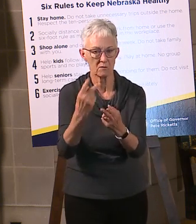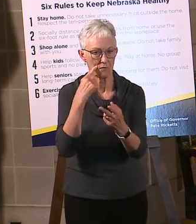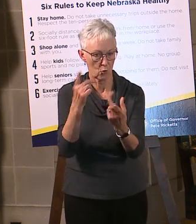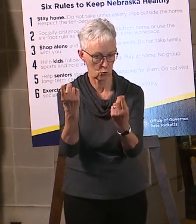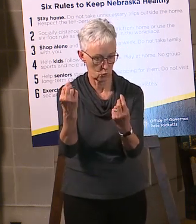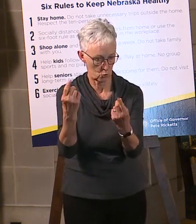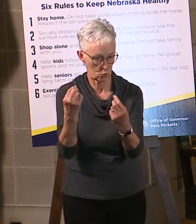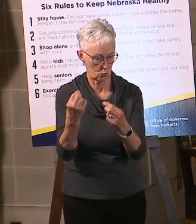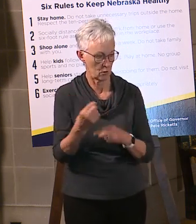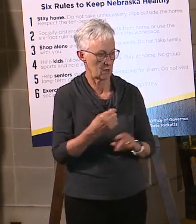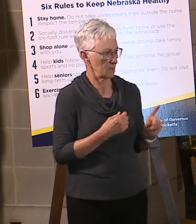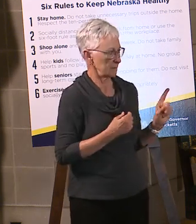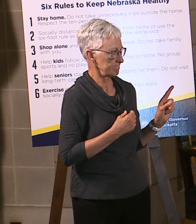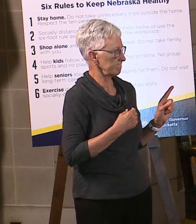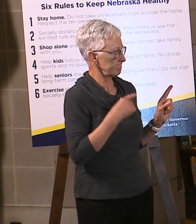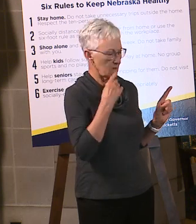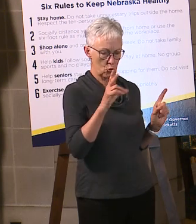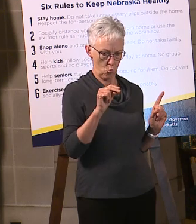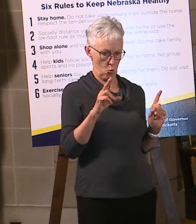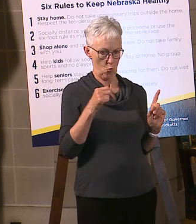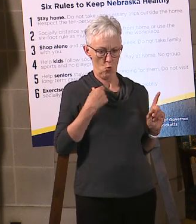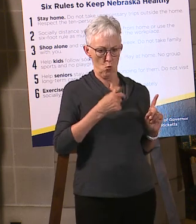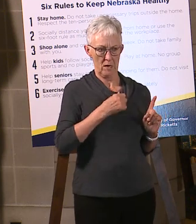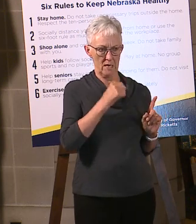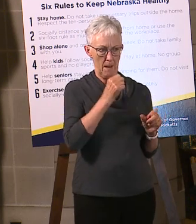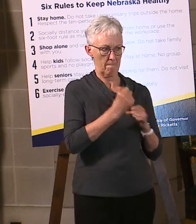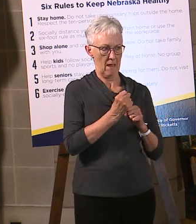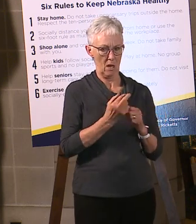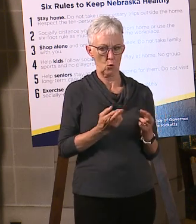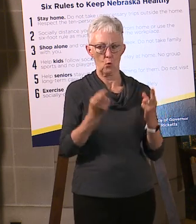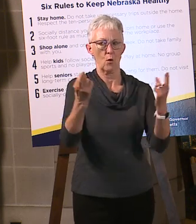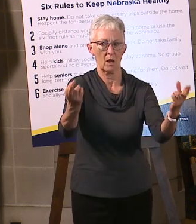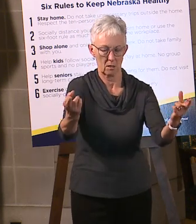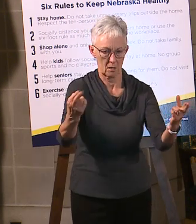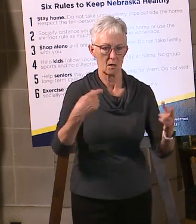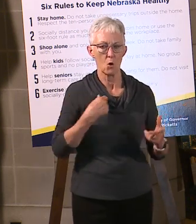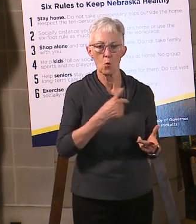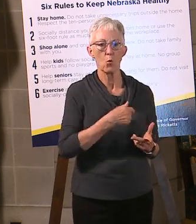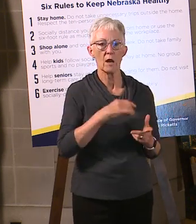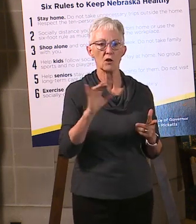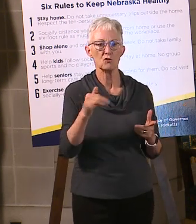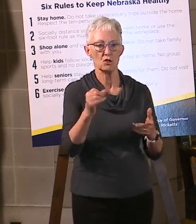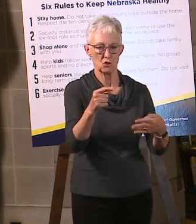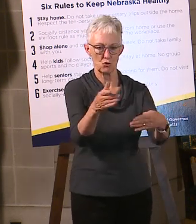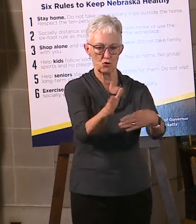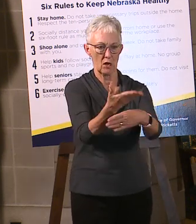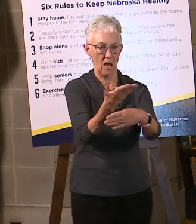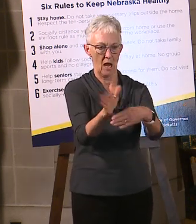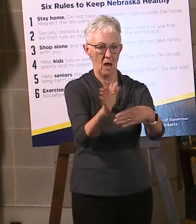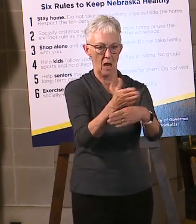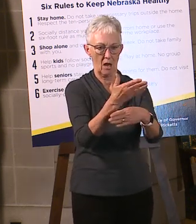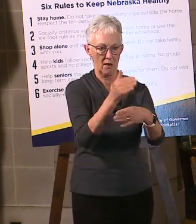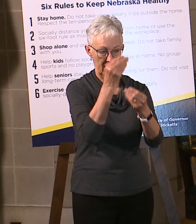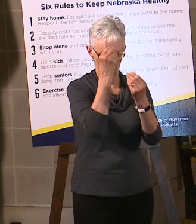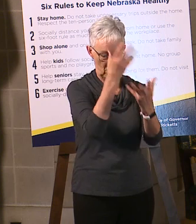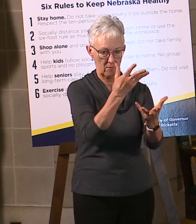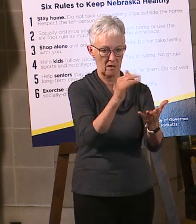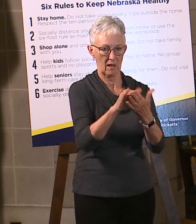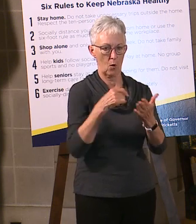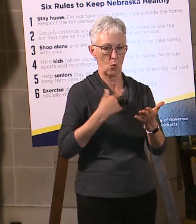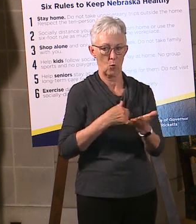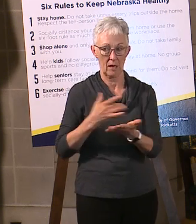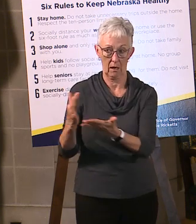is lay out information that businesses are providing us so that policymakers can consider that